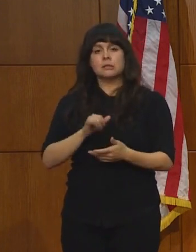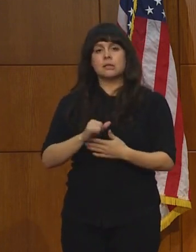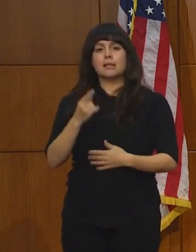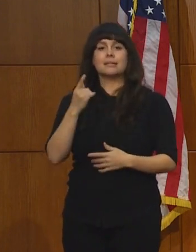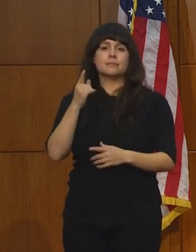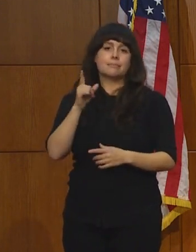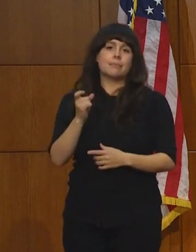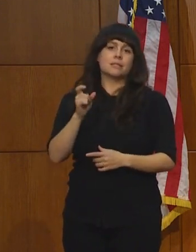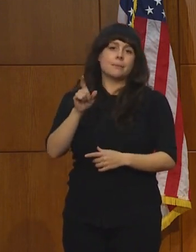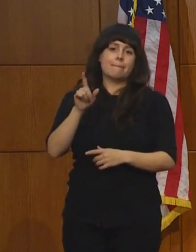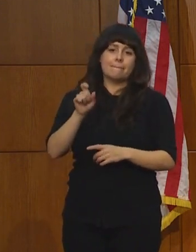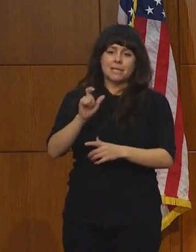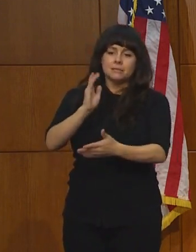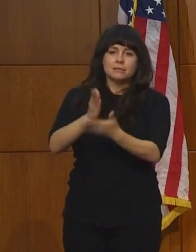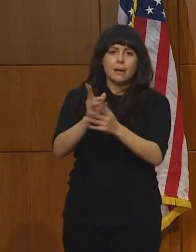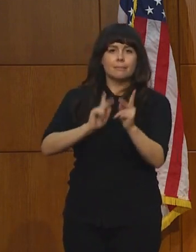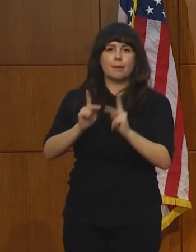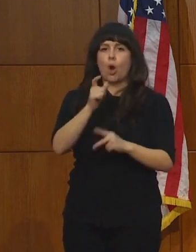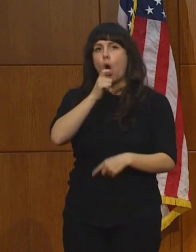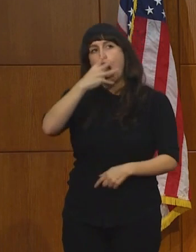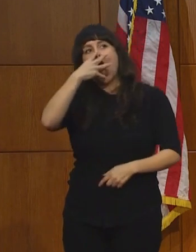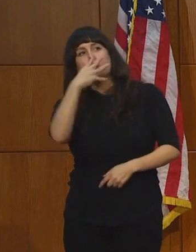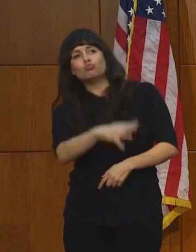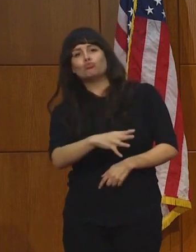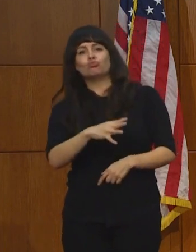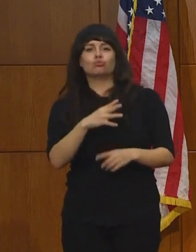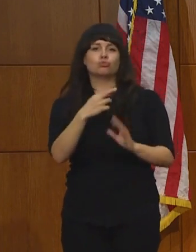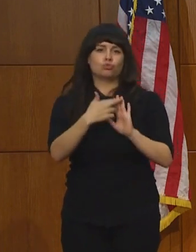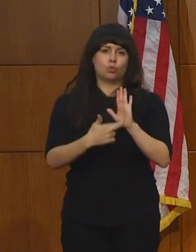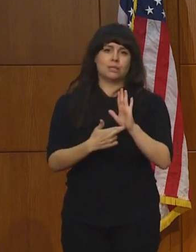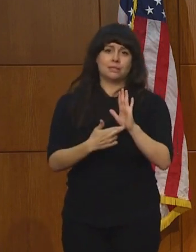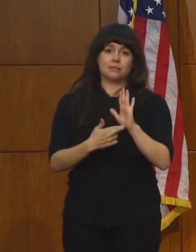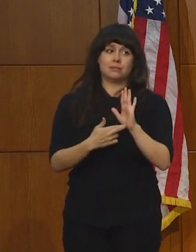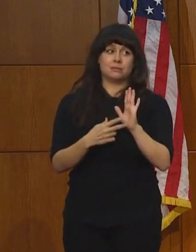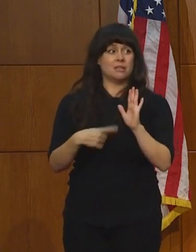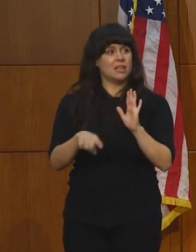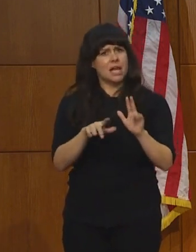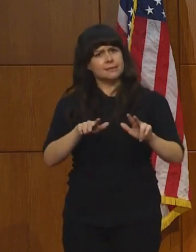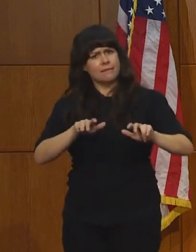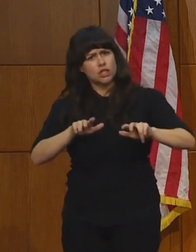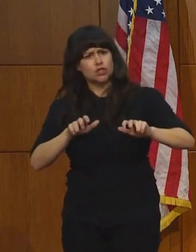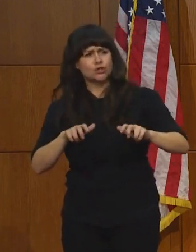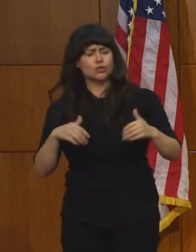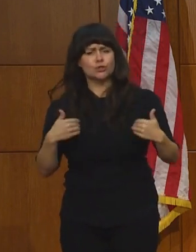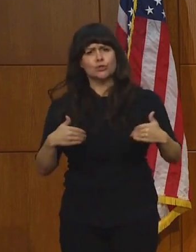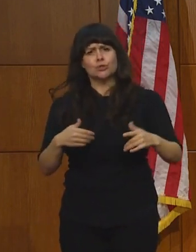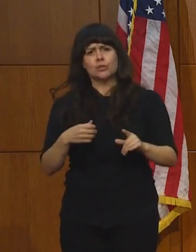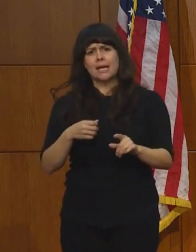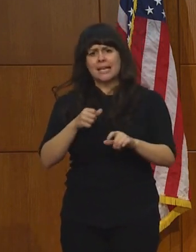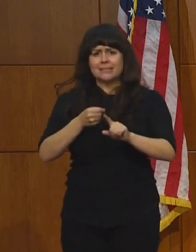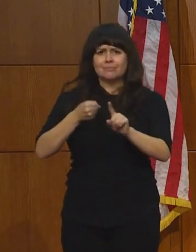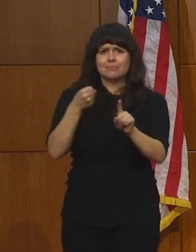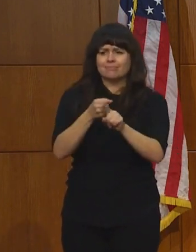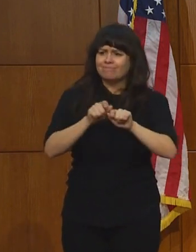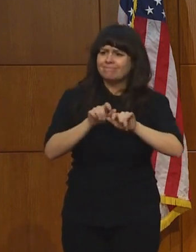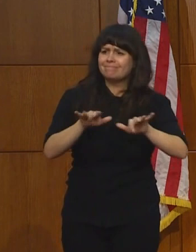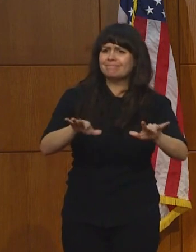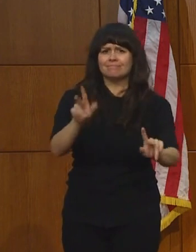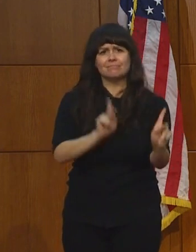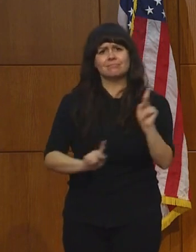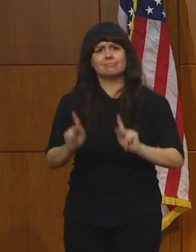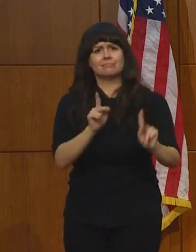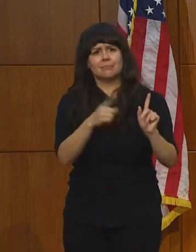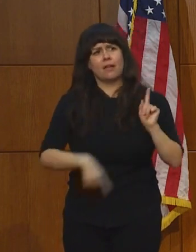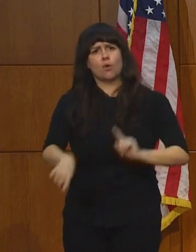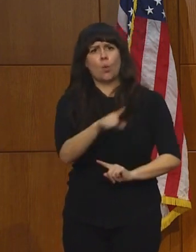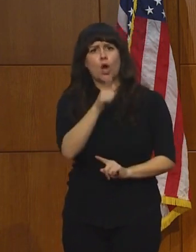clearly flouting the rules. You are being selfish, and you are hurting everyone who is doing the right